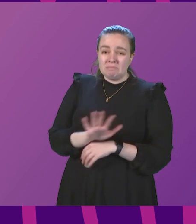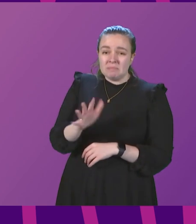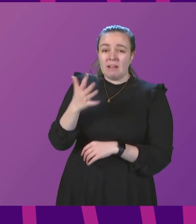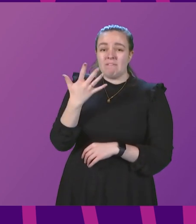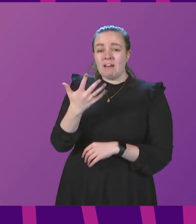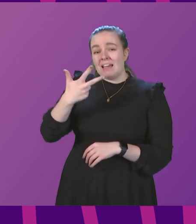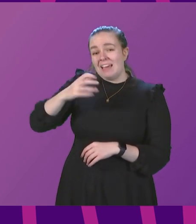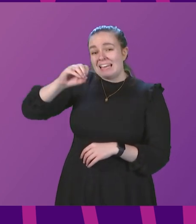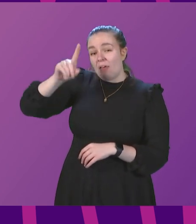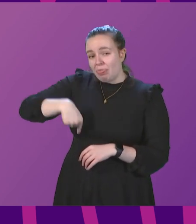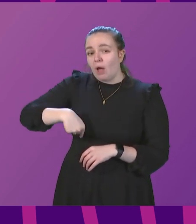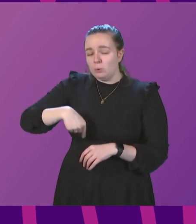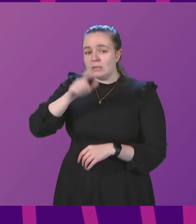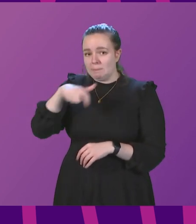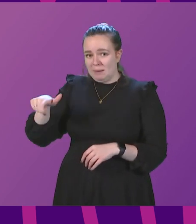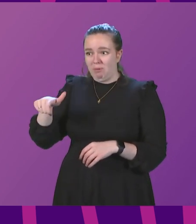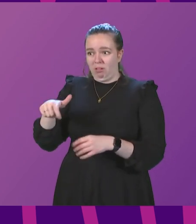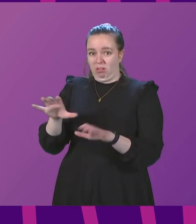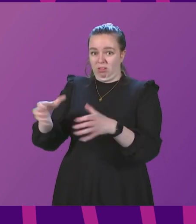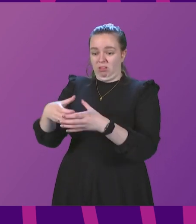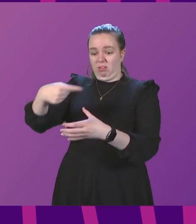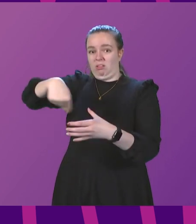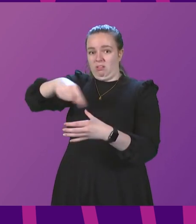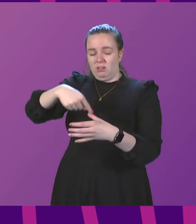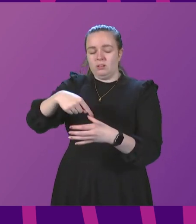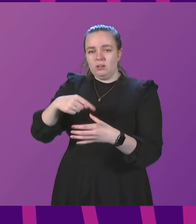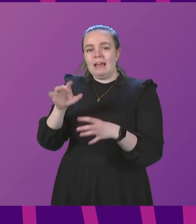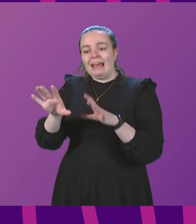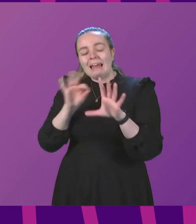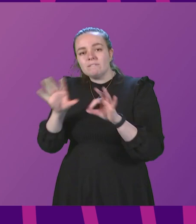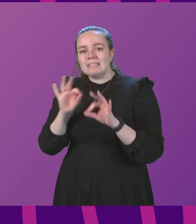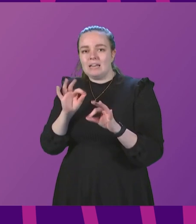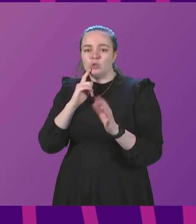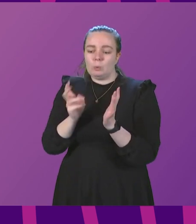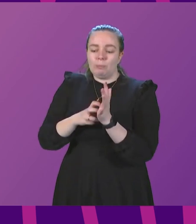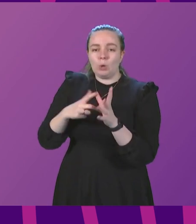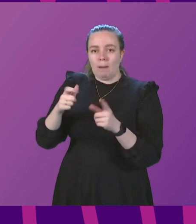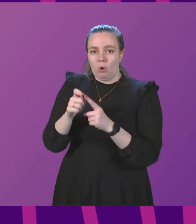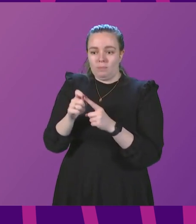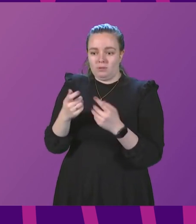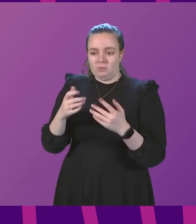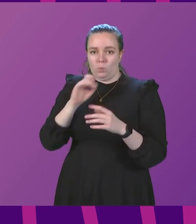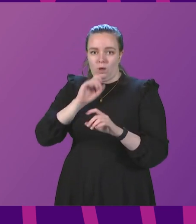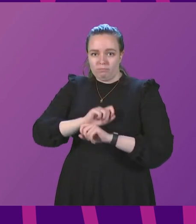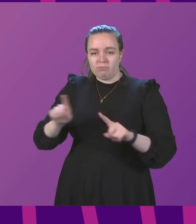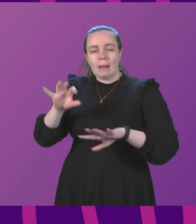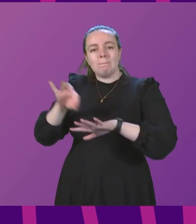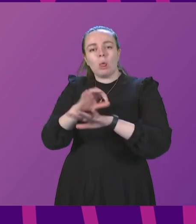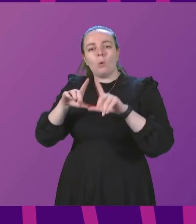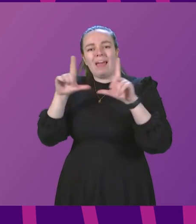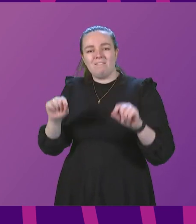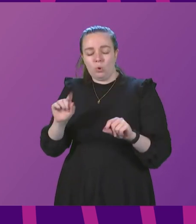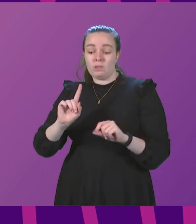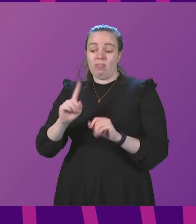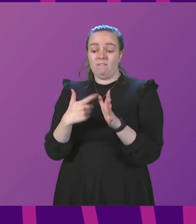Approximately 580,000 people are in this category. Invitations to scheduled appointments are being sent in blue envelopes with the first